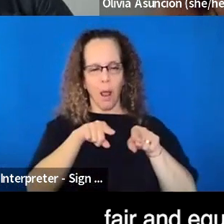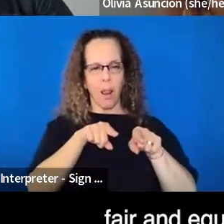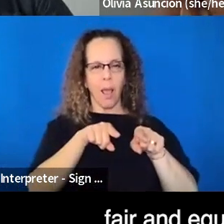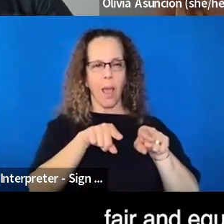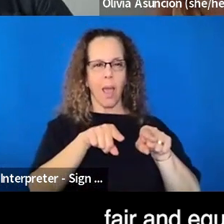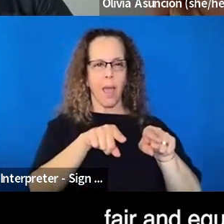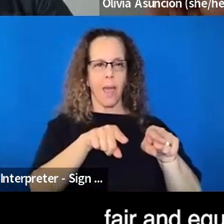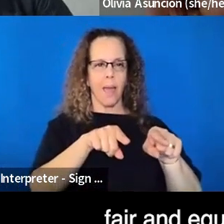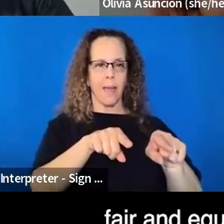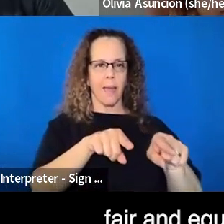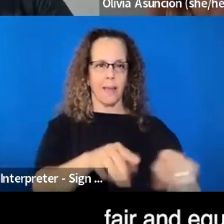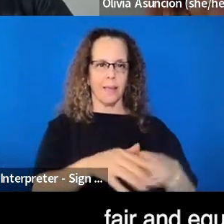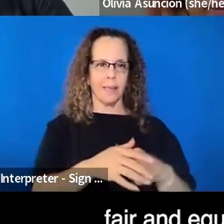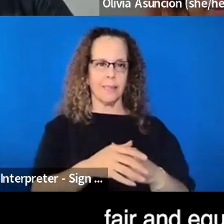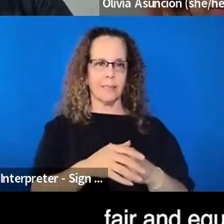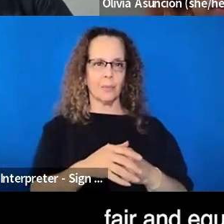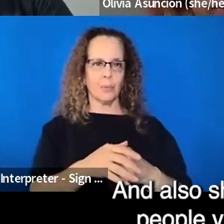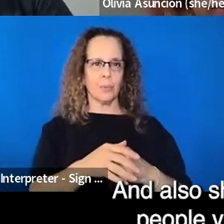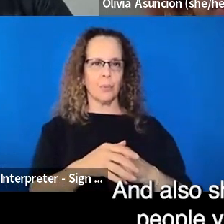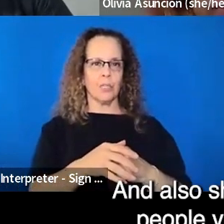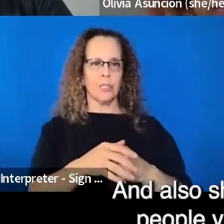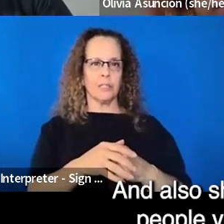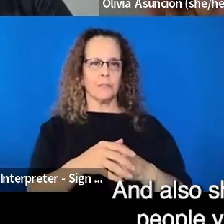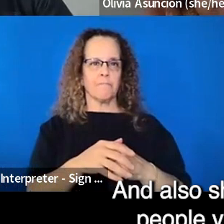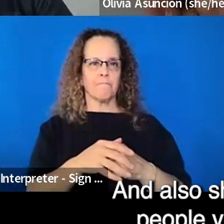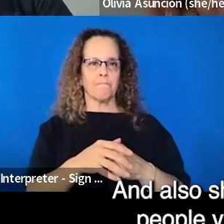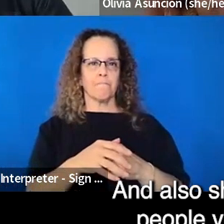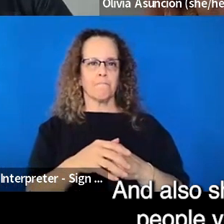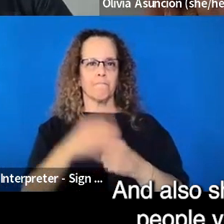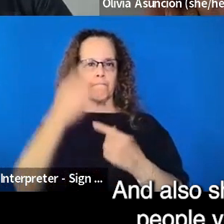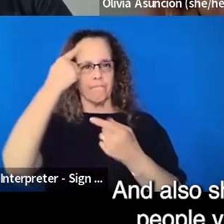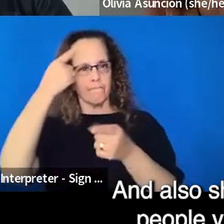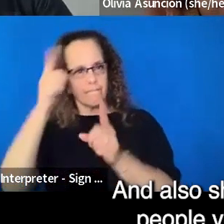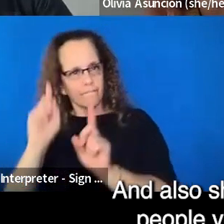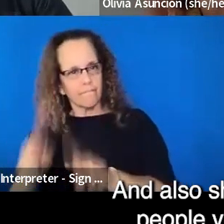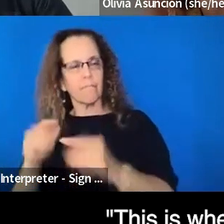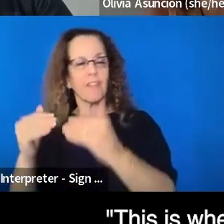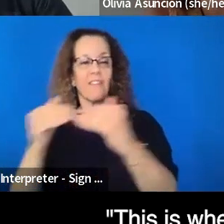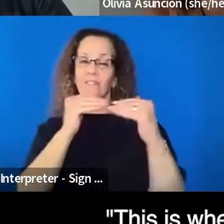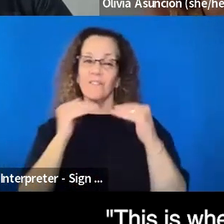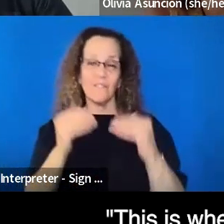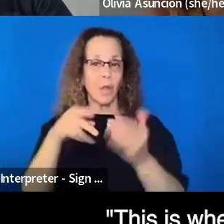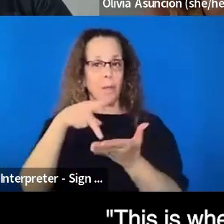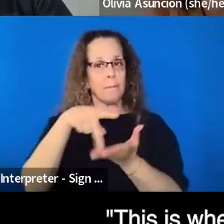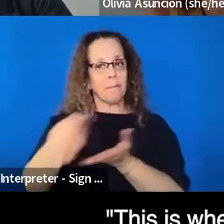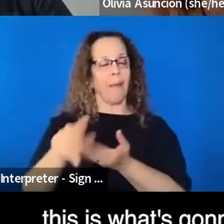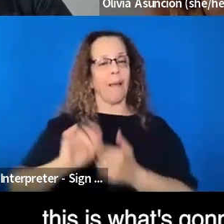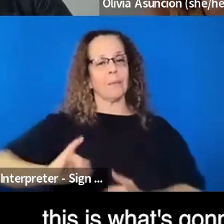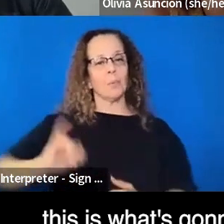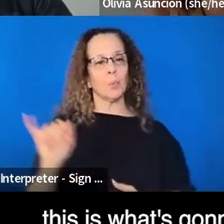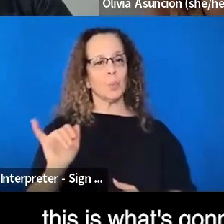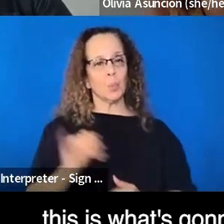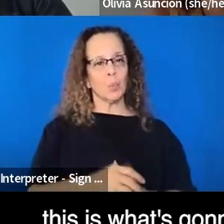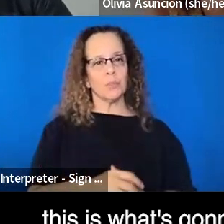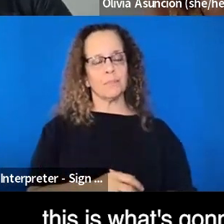fair and equitable payments, and also sharing back with people, you've influenced this, this is where it's going to go.